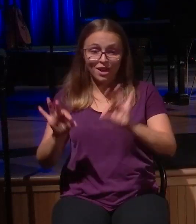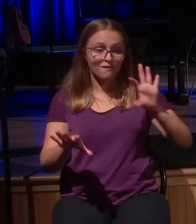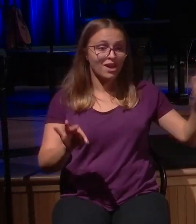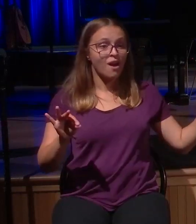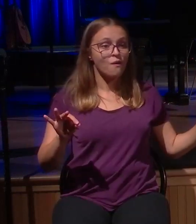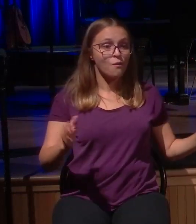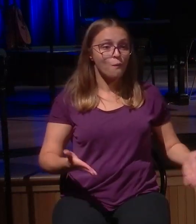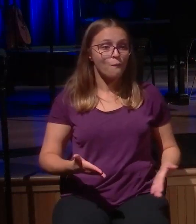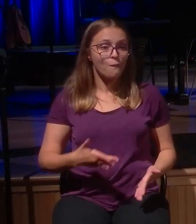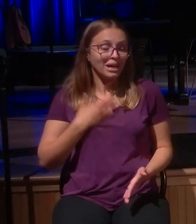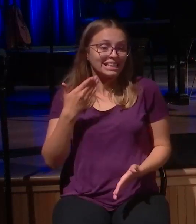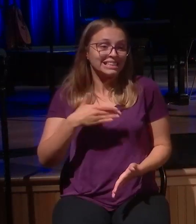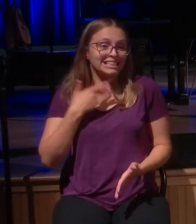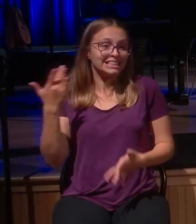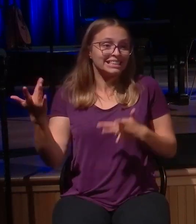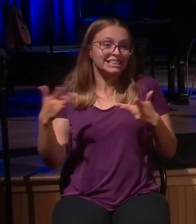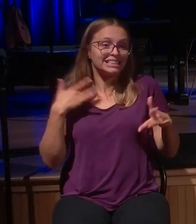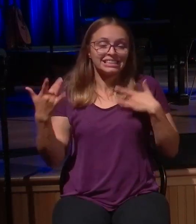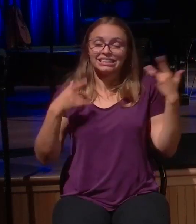And that's where the story should end.